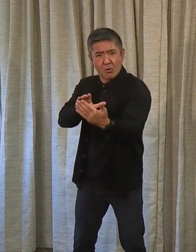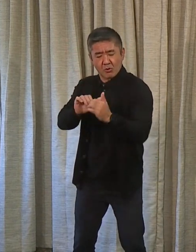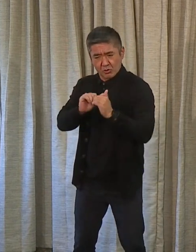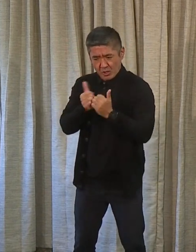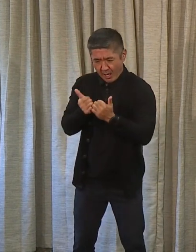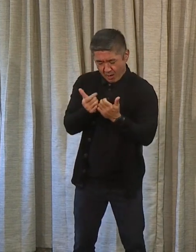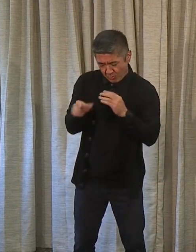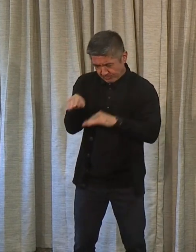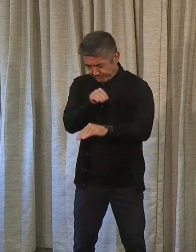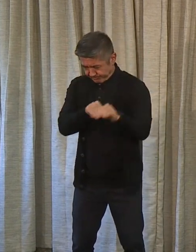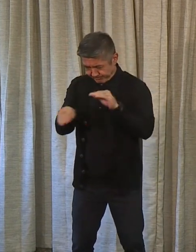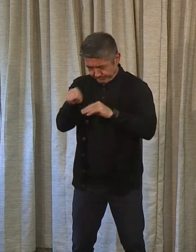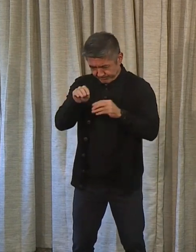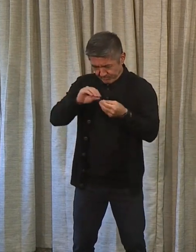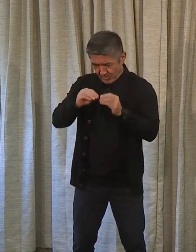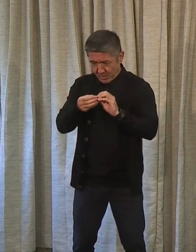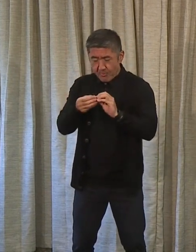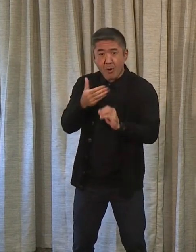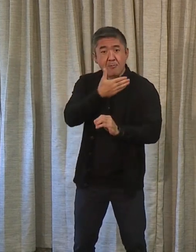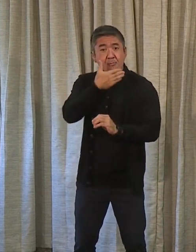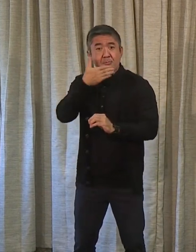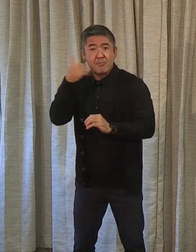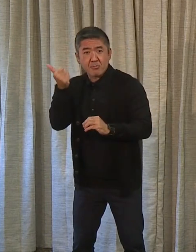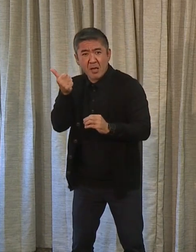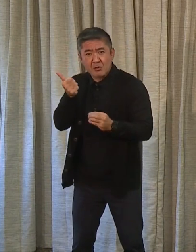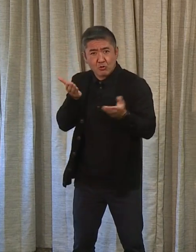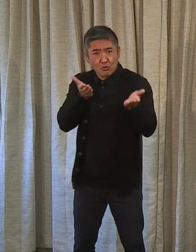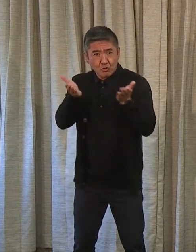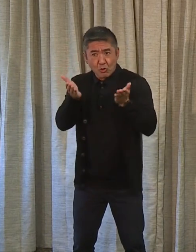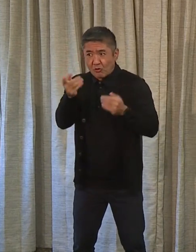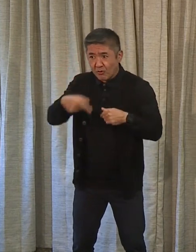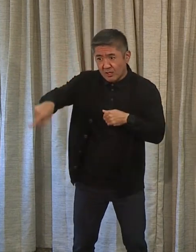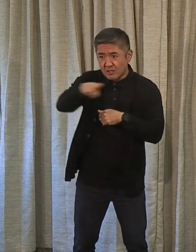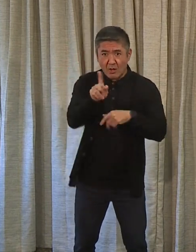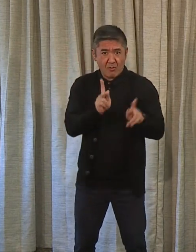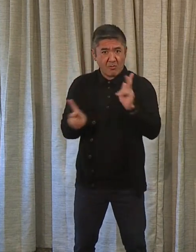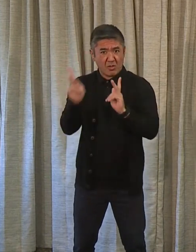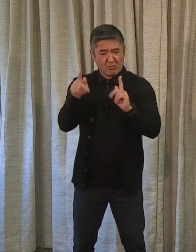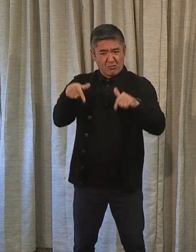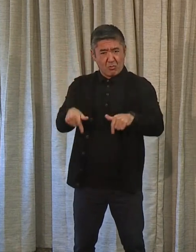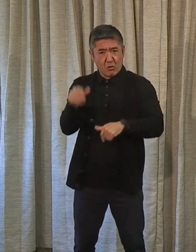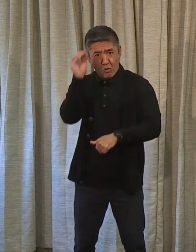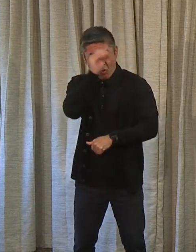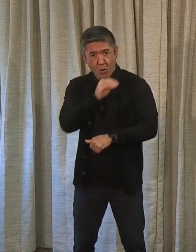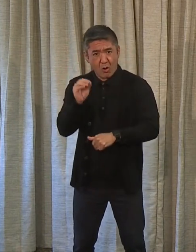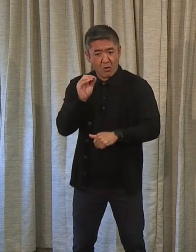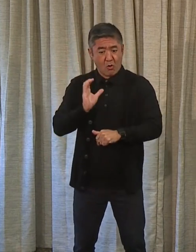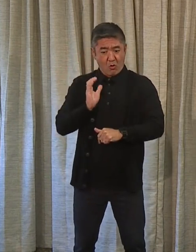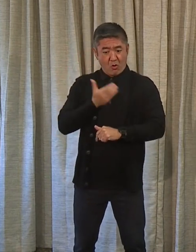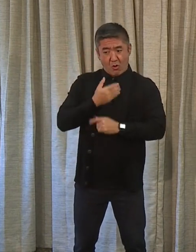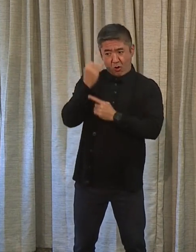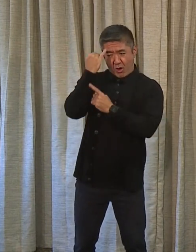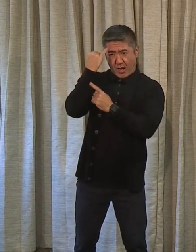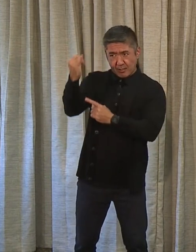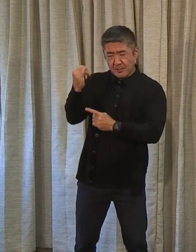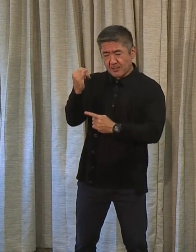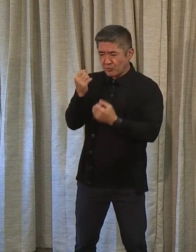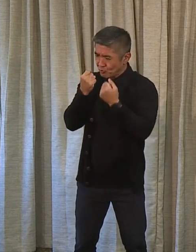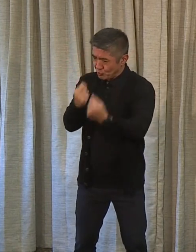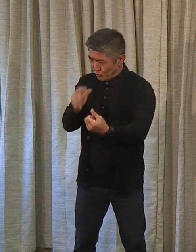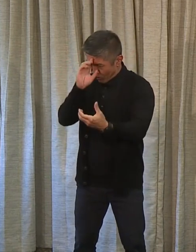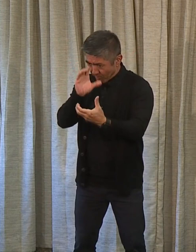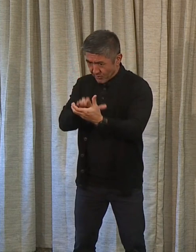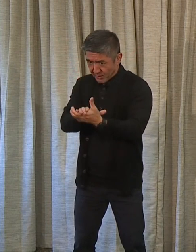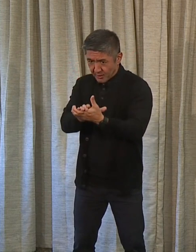the numbers, if you will, that we think best serve the people of our island and our ideas that we believe in, that we think are needed, and are for the